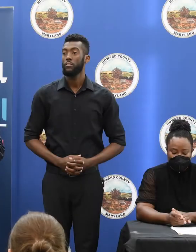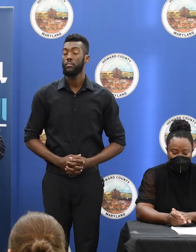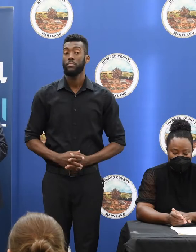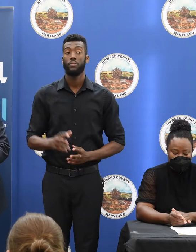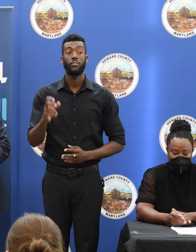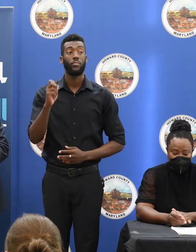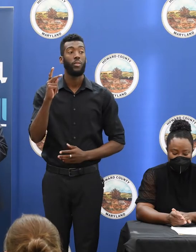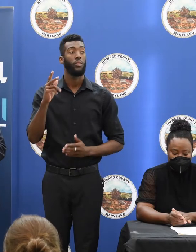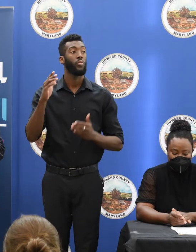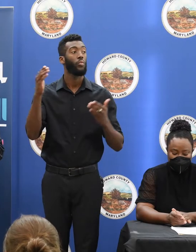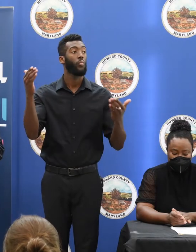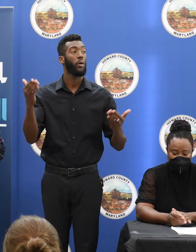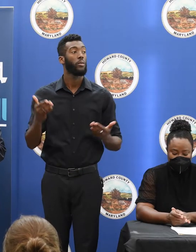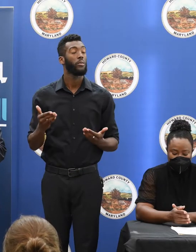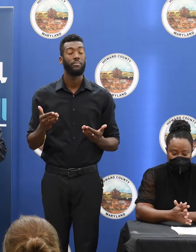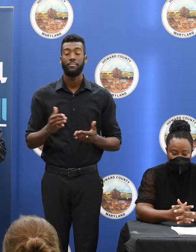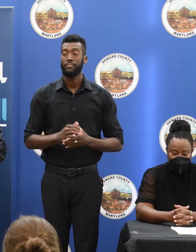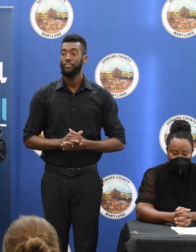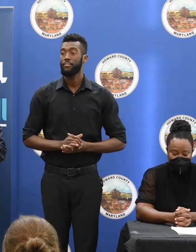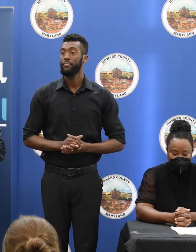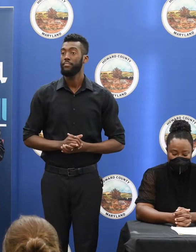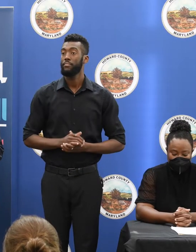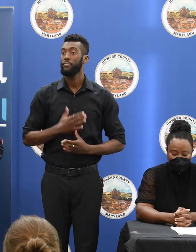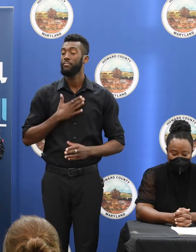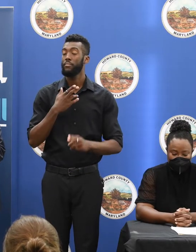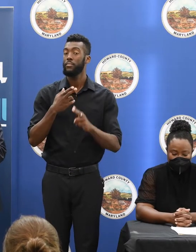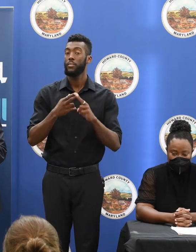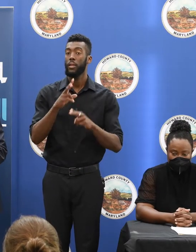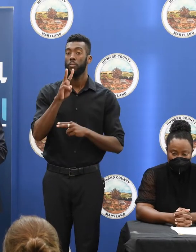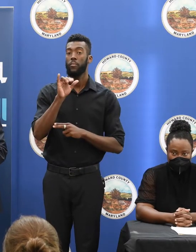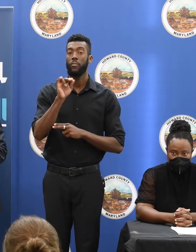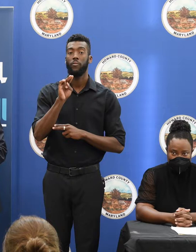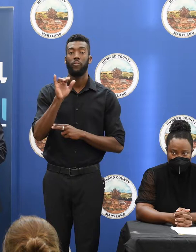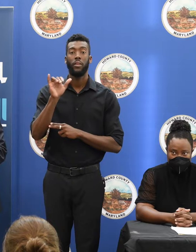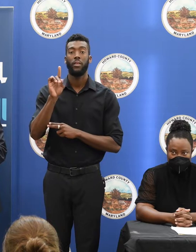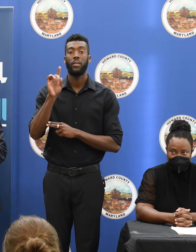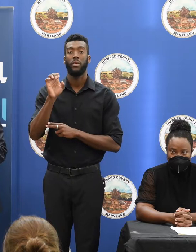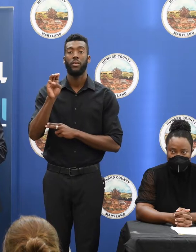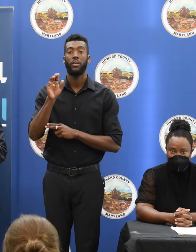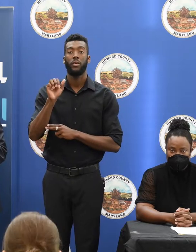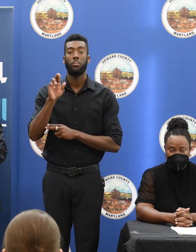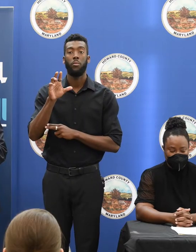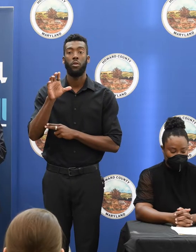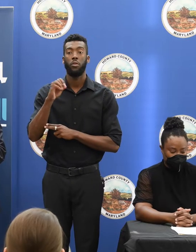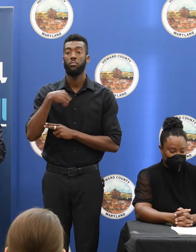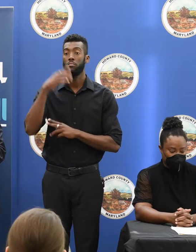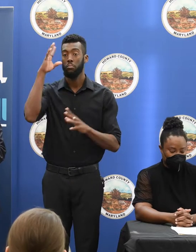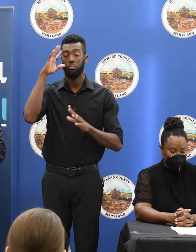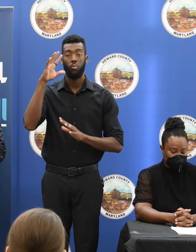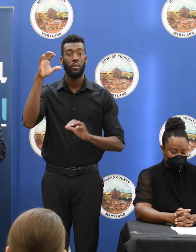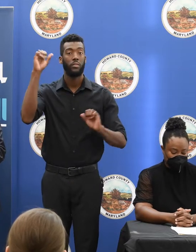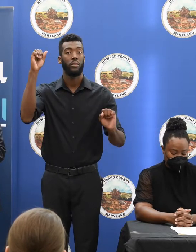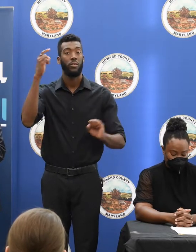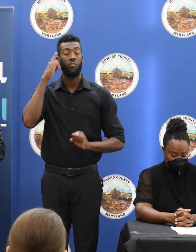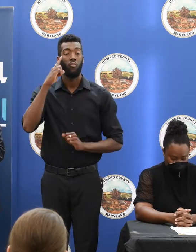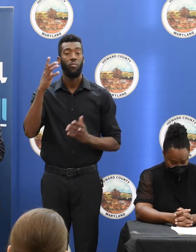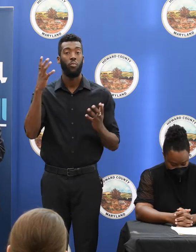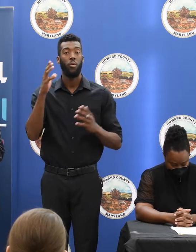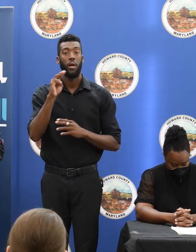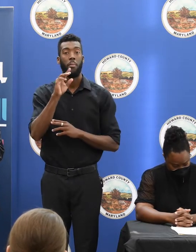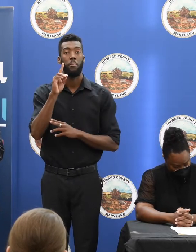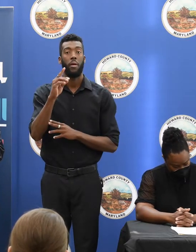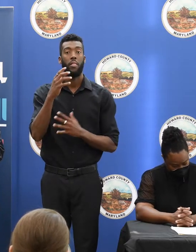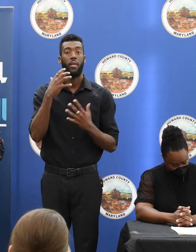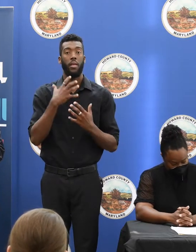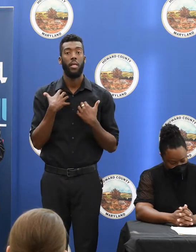Okay, welcome everyone. My name is Vinnie DeMarco. I'm the president of the Maryland Healthcare for All Coalition and